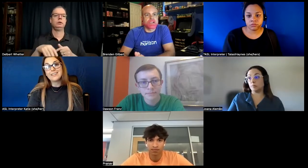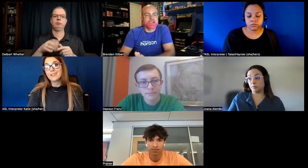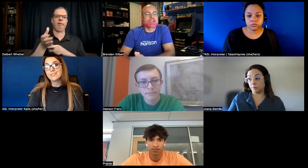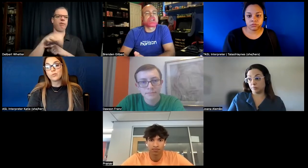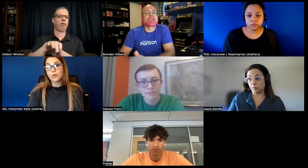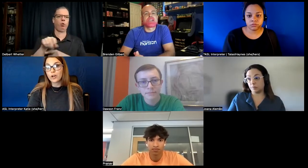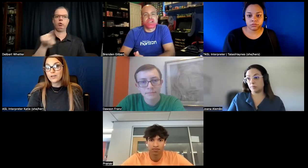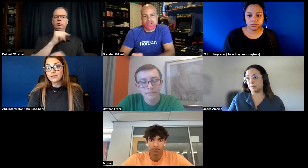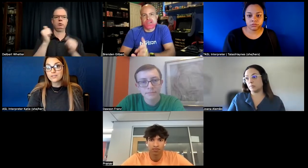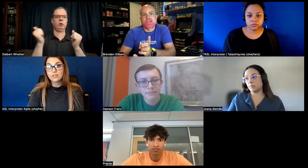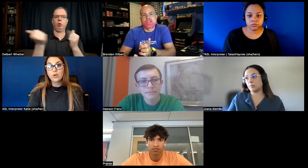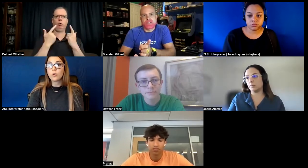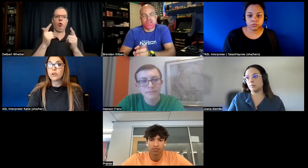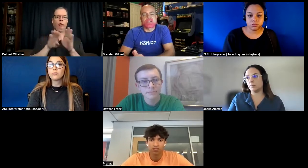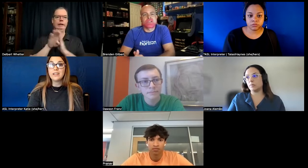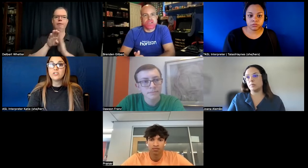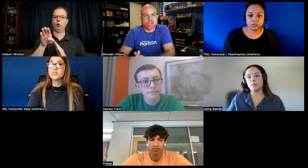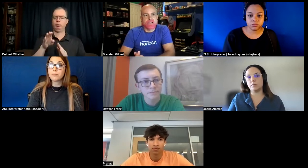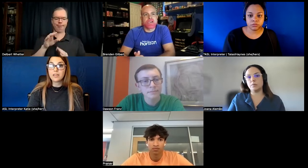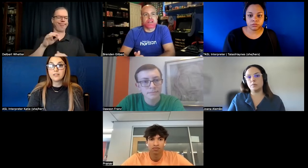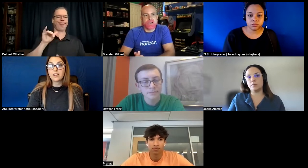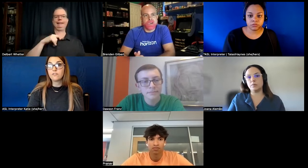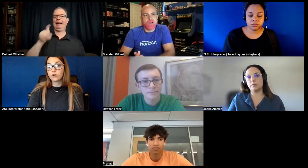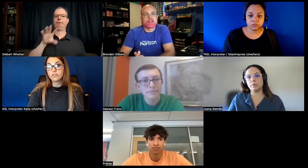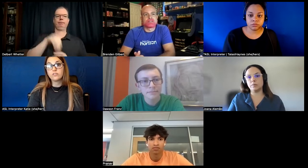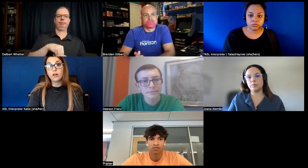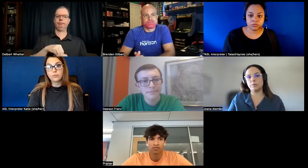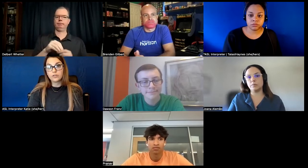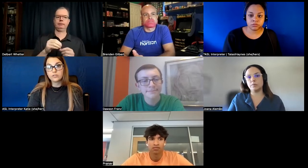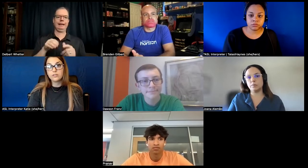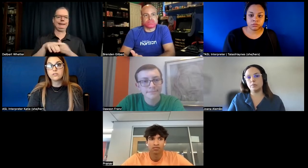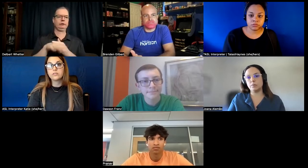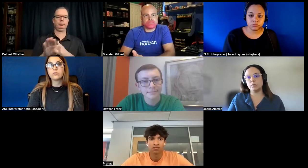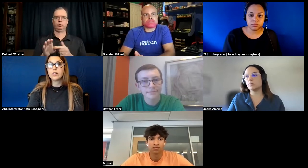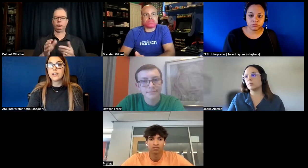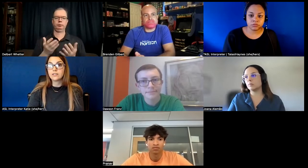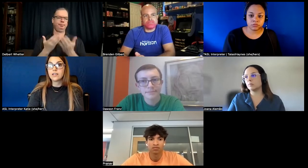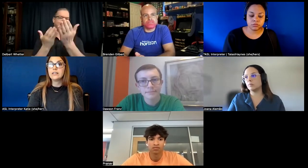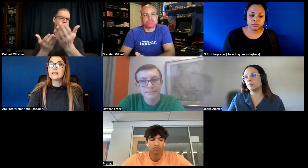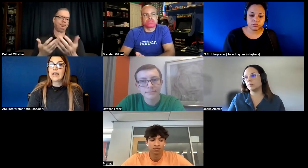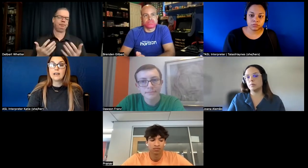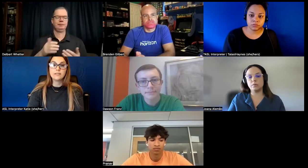to add some more requirements or we need to do something to kind of force developers to realize that they need to add